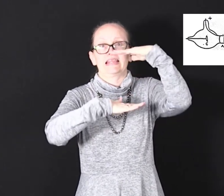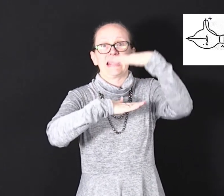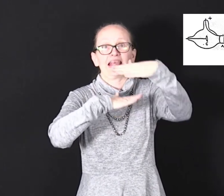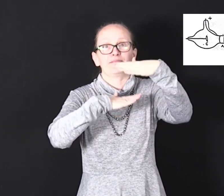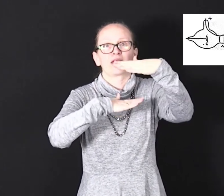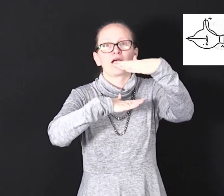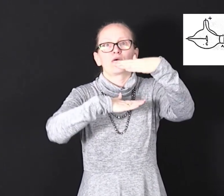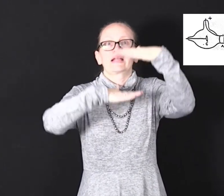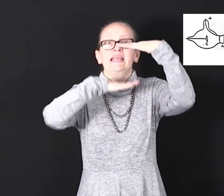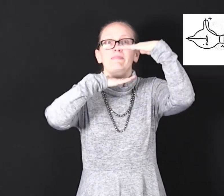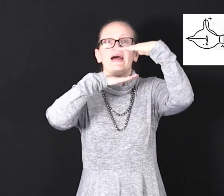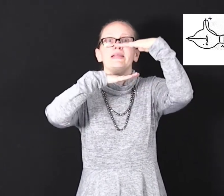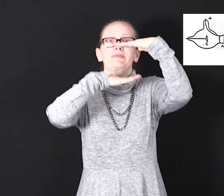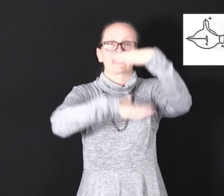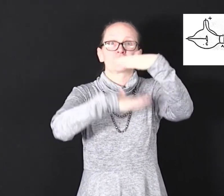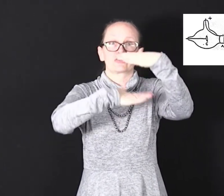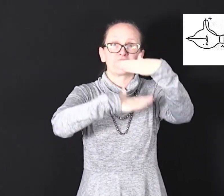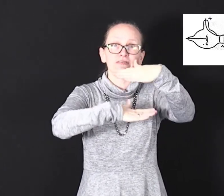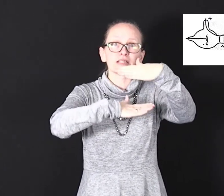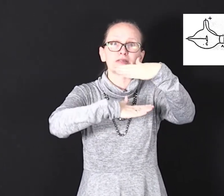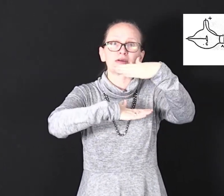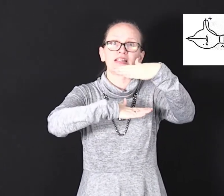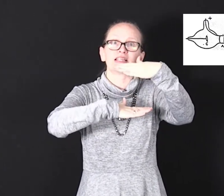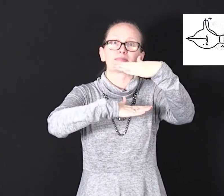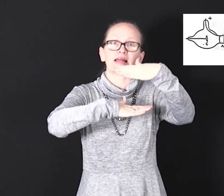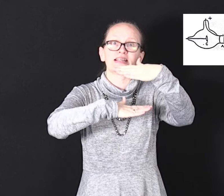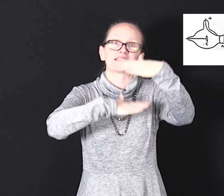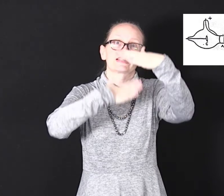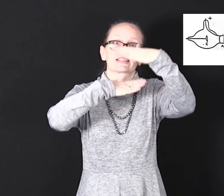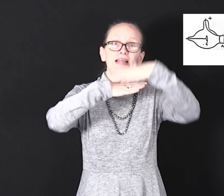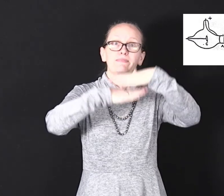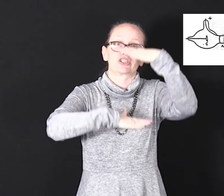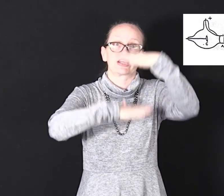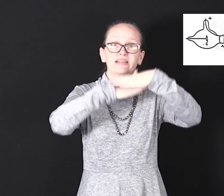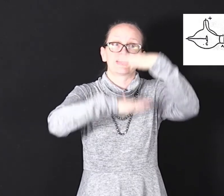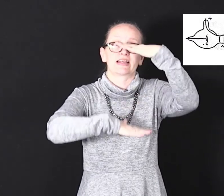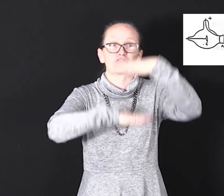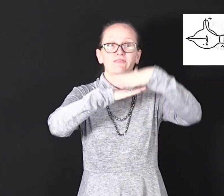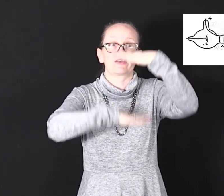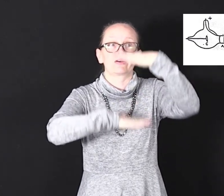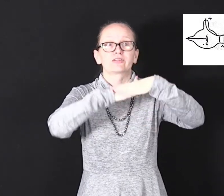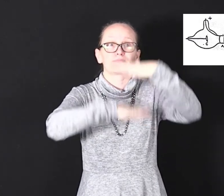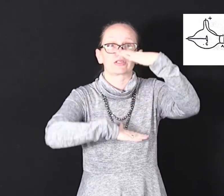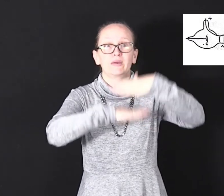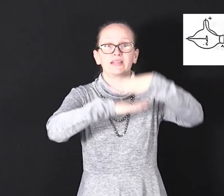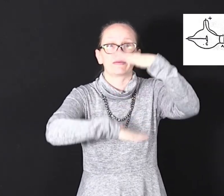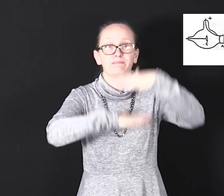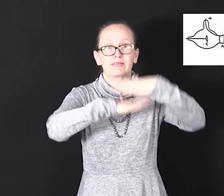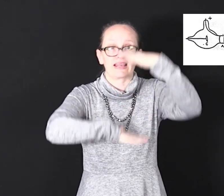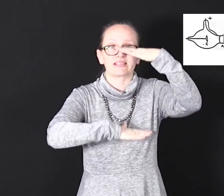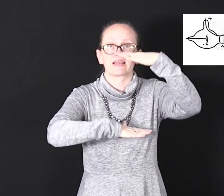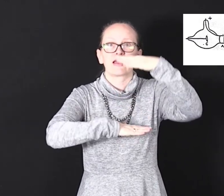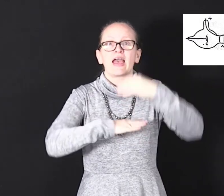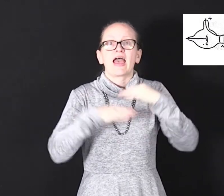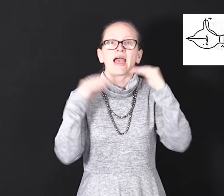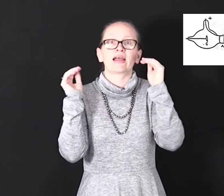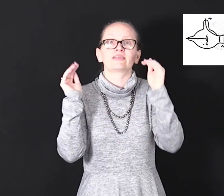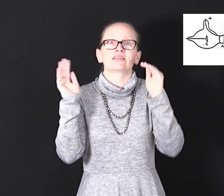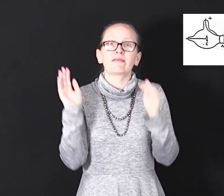E. When he applied a potential difference between these plates this established an electric field between the plates. And then